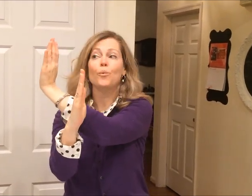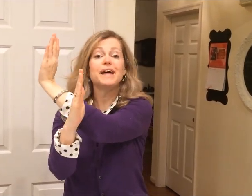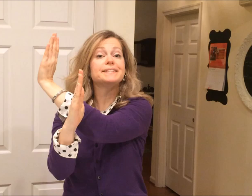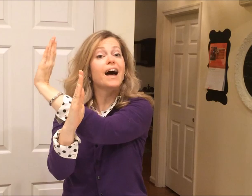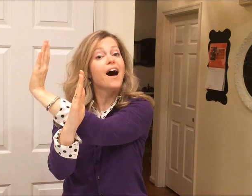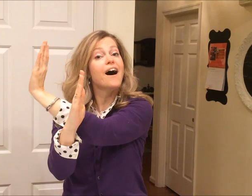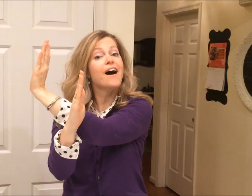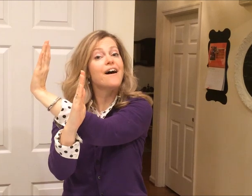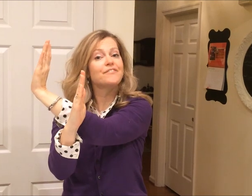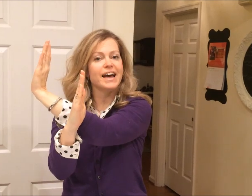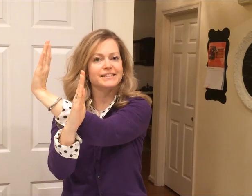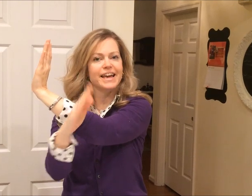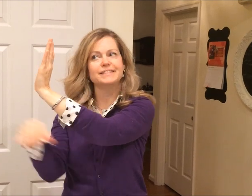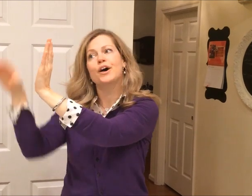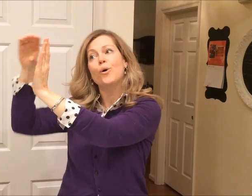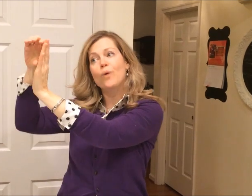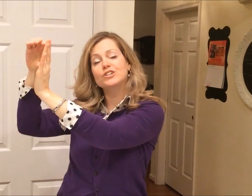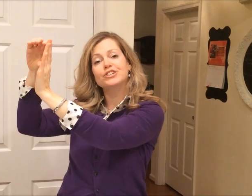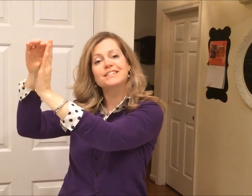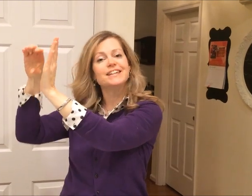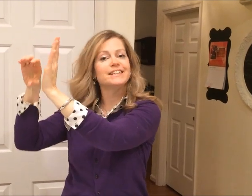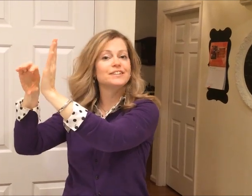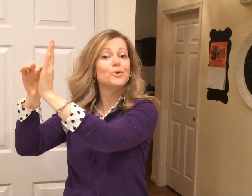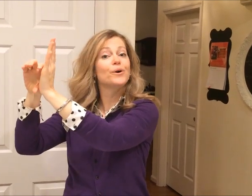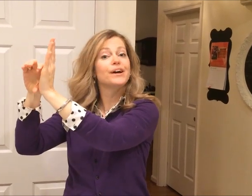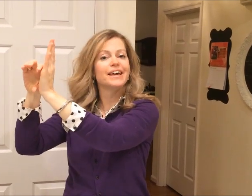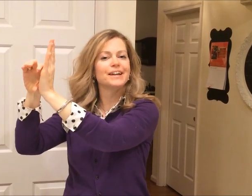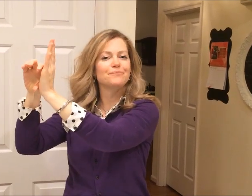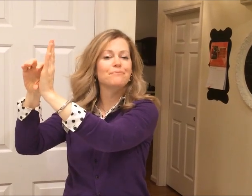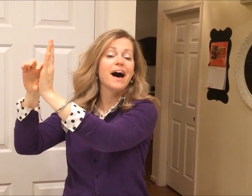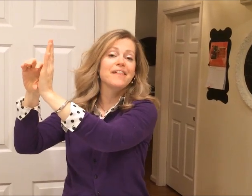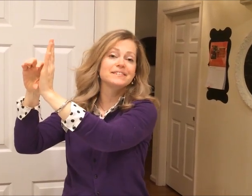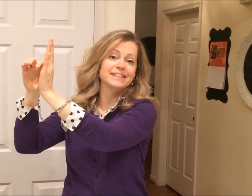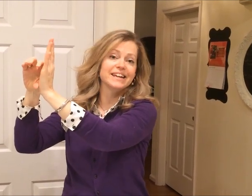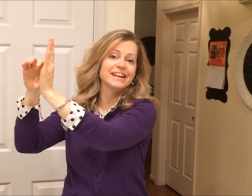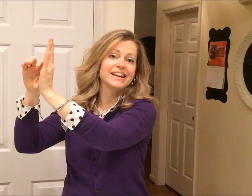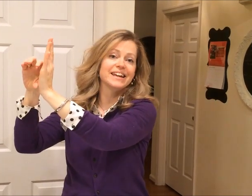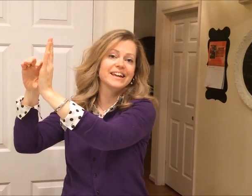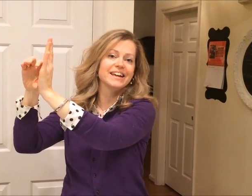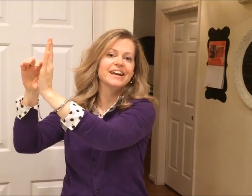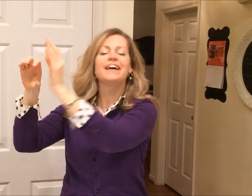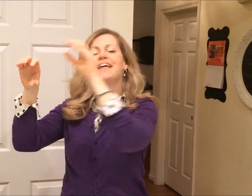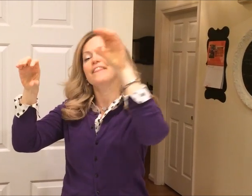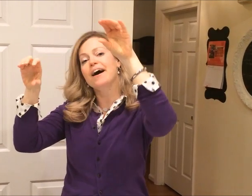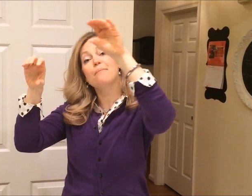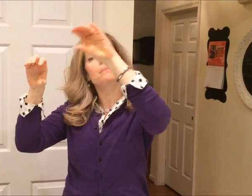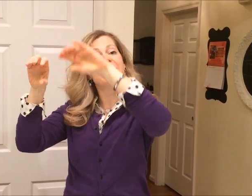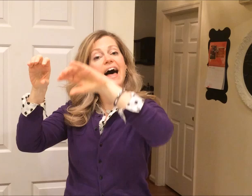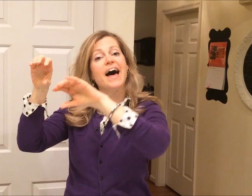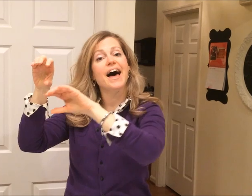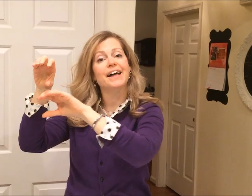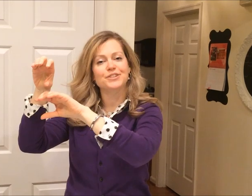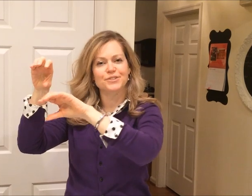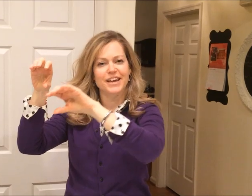West of Cascades, Washington and Oregon by the sea. The Plateau